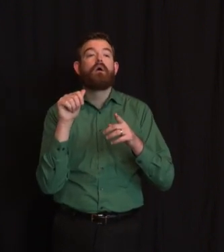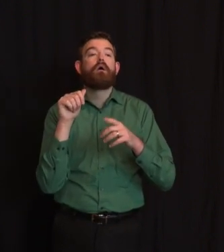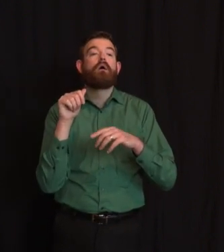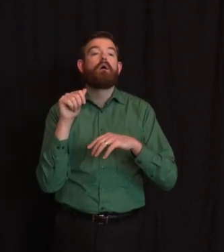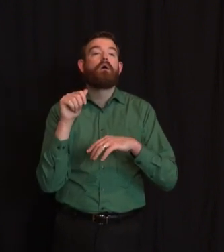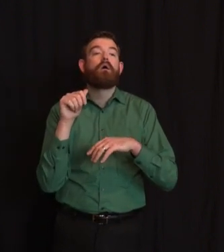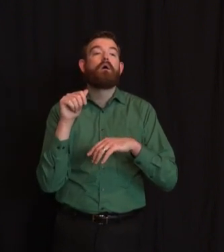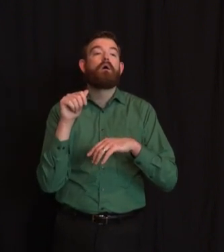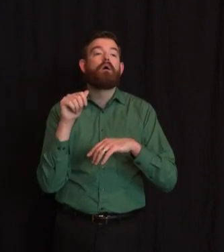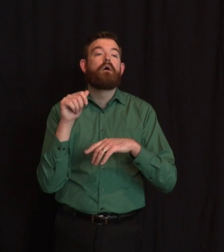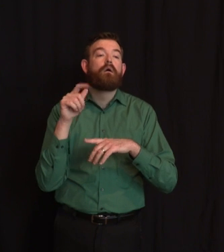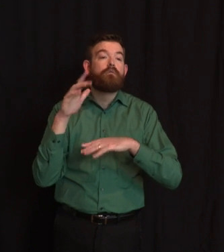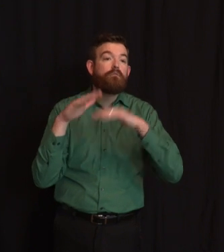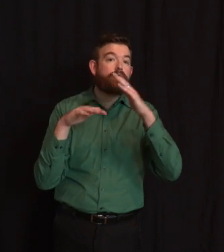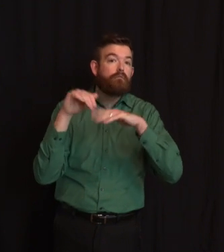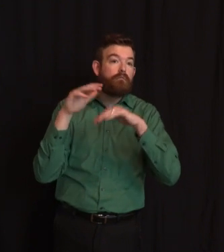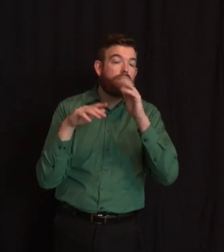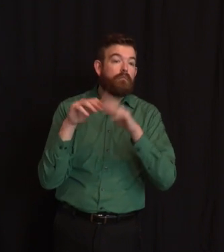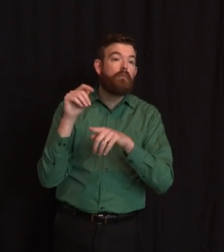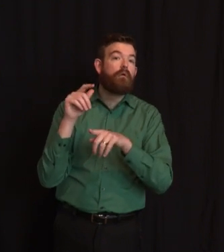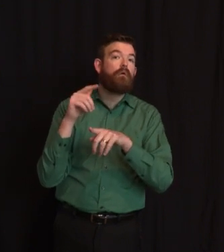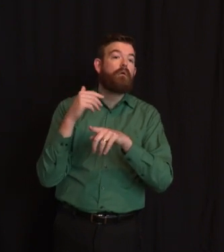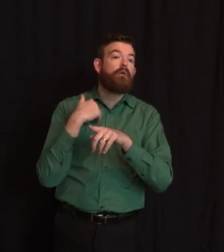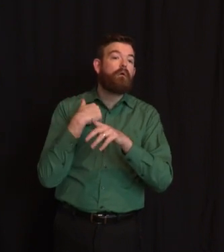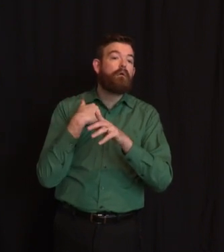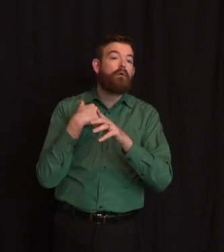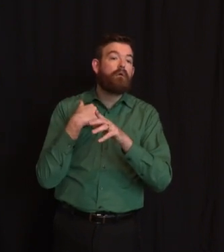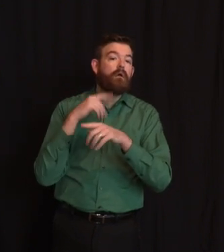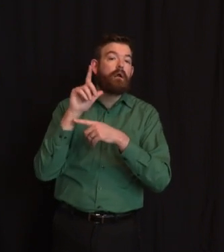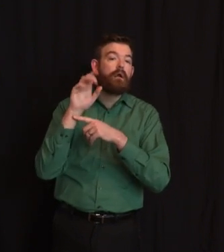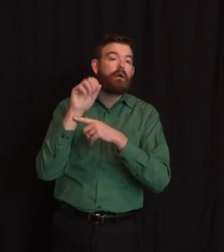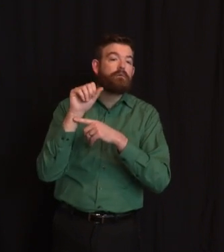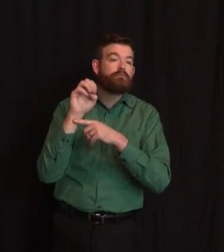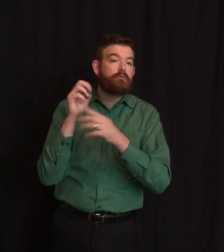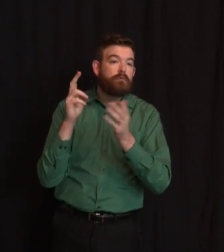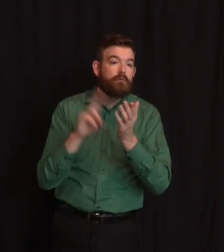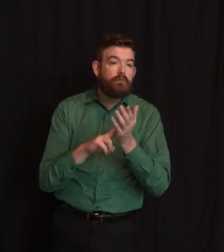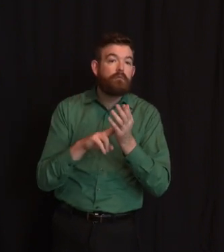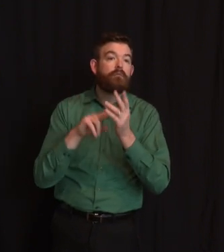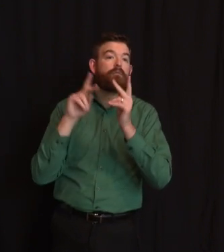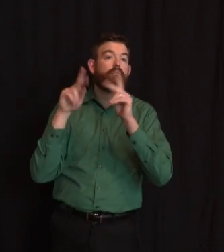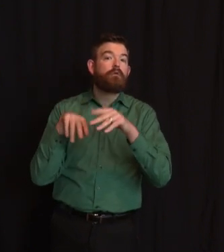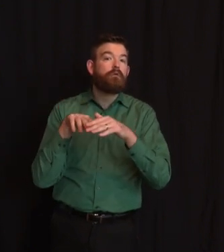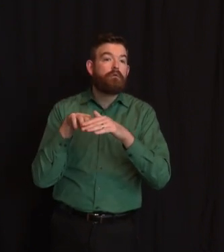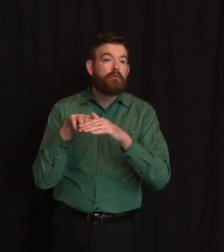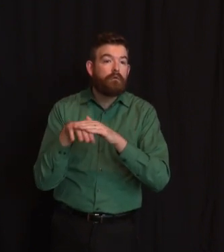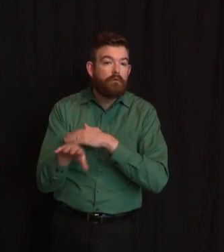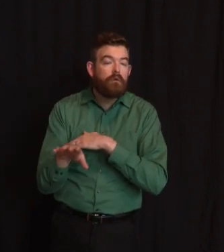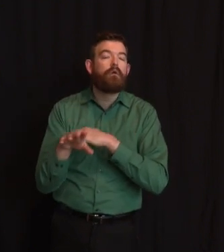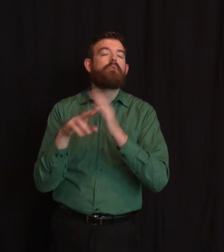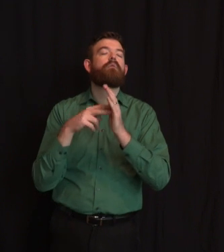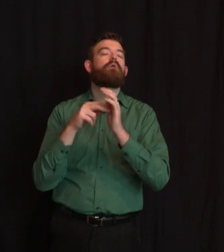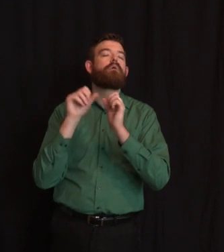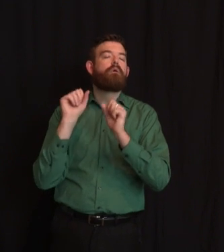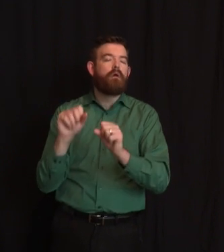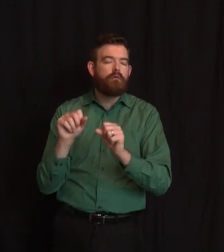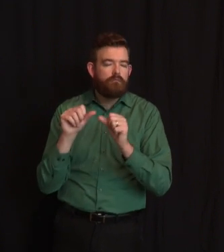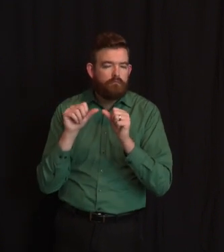they say we have a few leases, so we want to keep going, and the city has allowed that to go on. I wanted to ask for your clarification on whether that was your intent